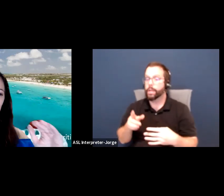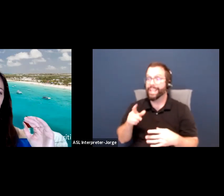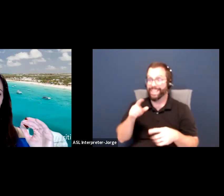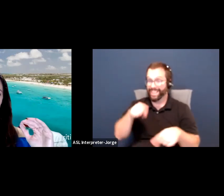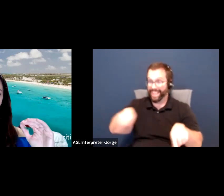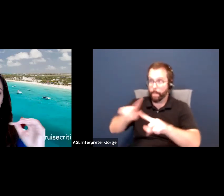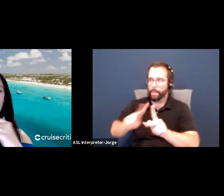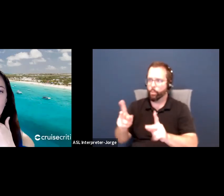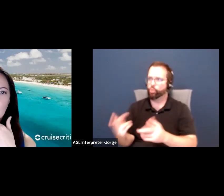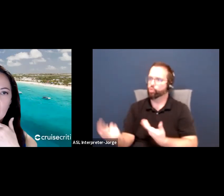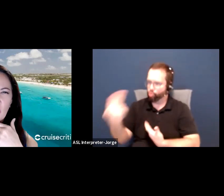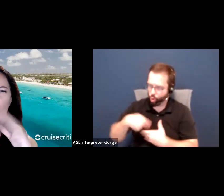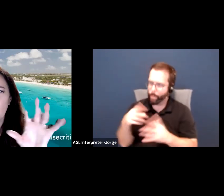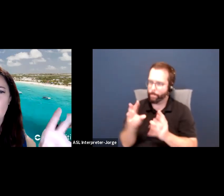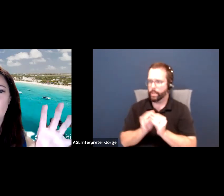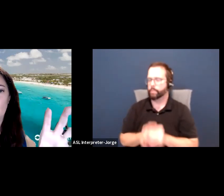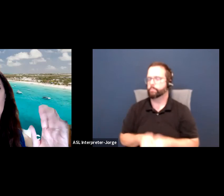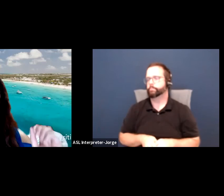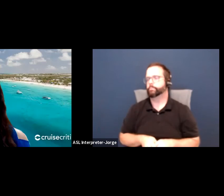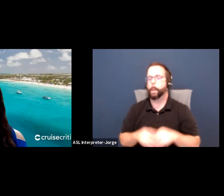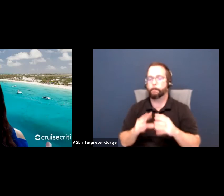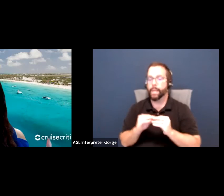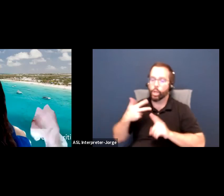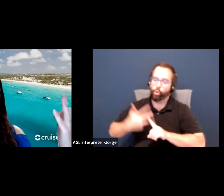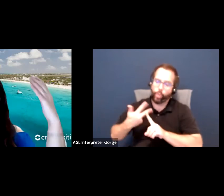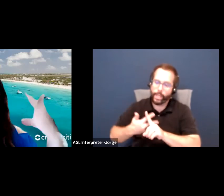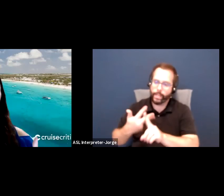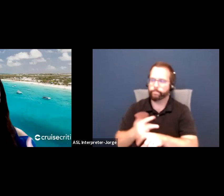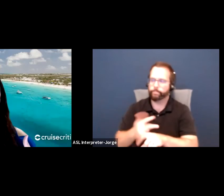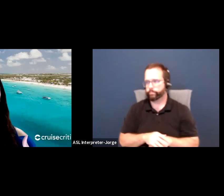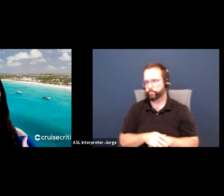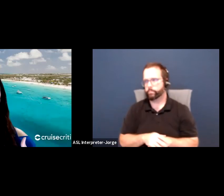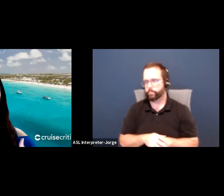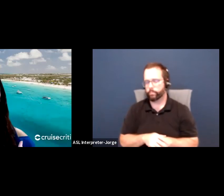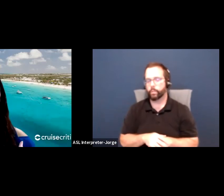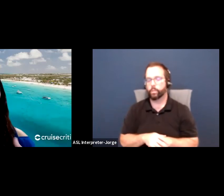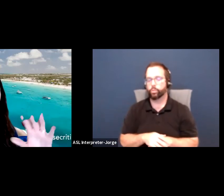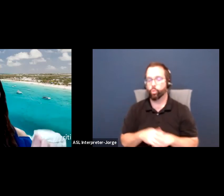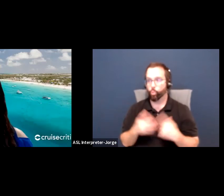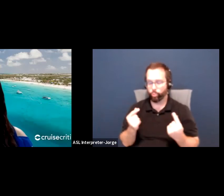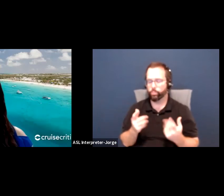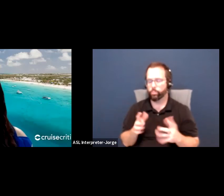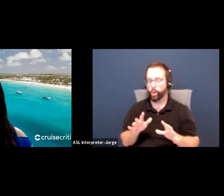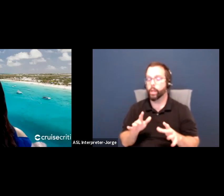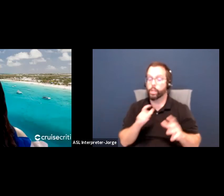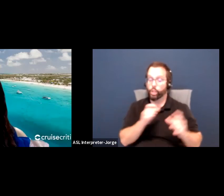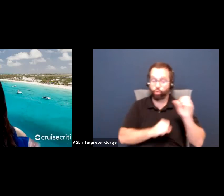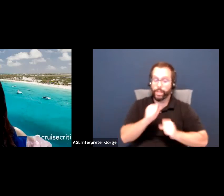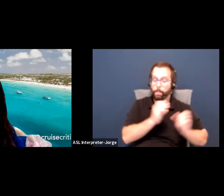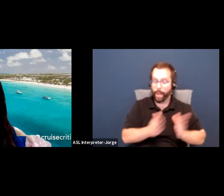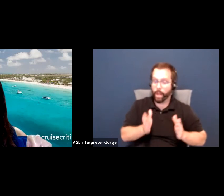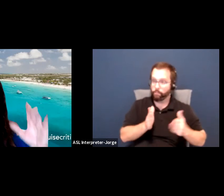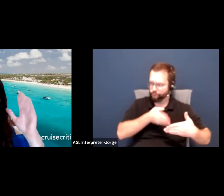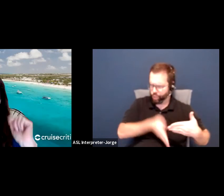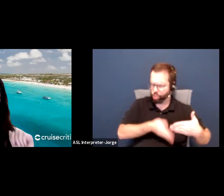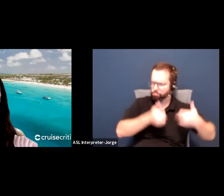have quarterly meetings. So what you do is everybody knows after you finish your strategic plan, people have this dashboard we